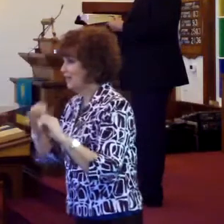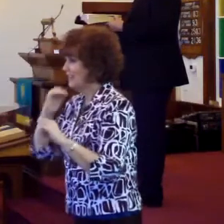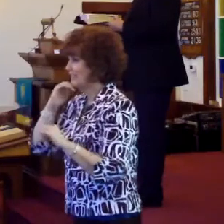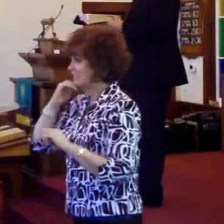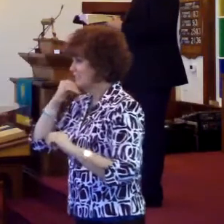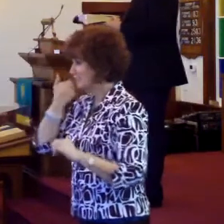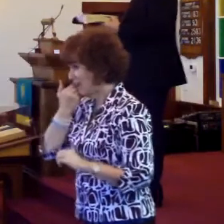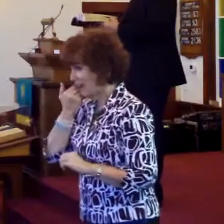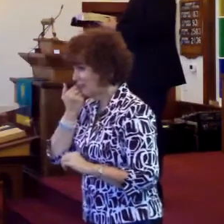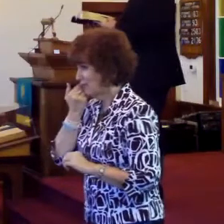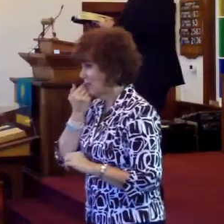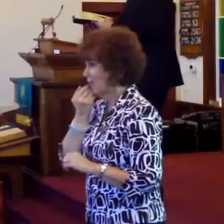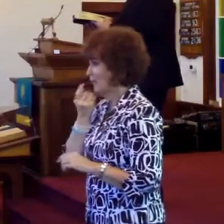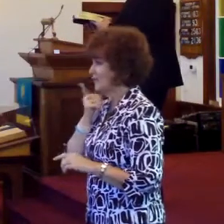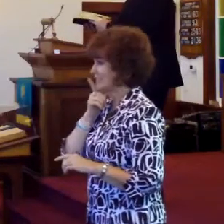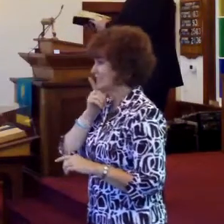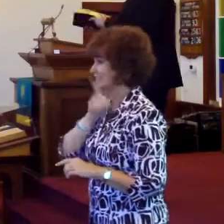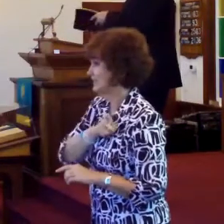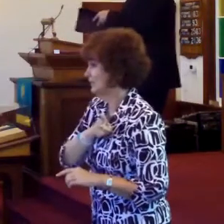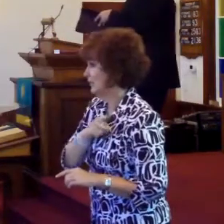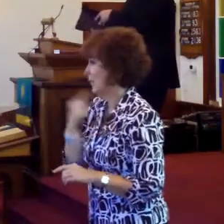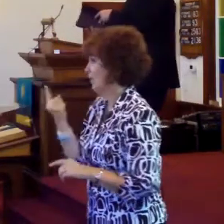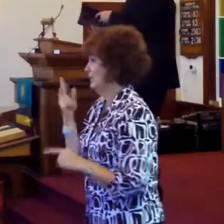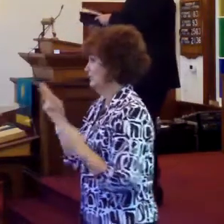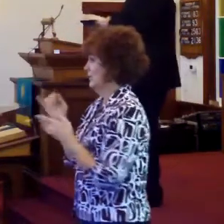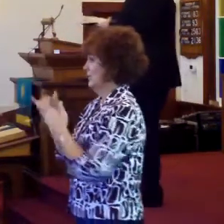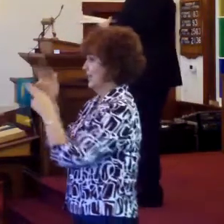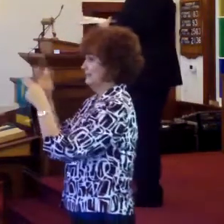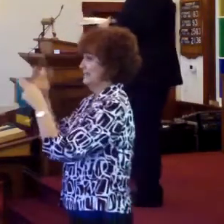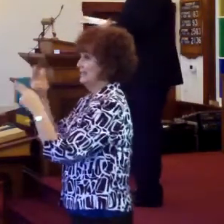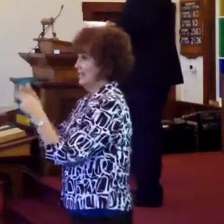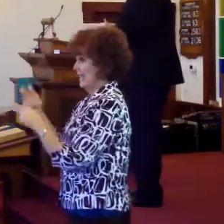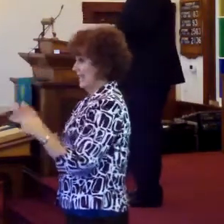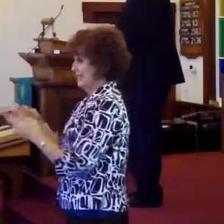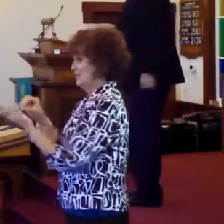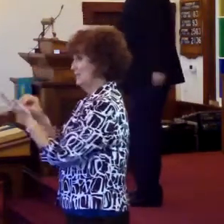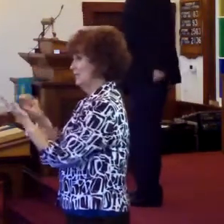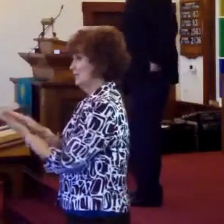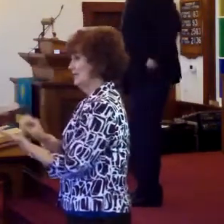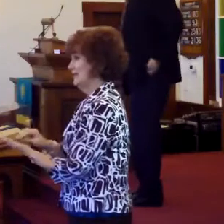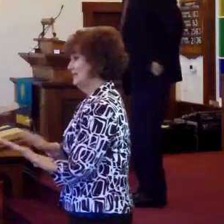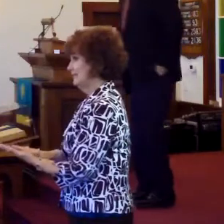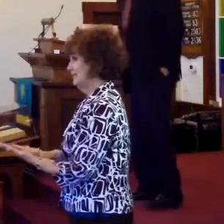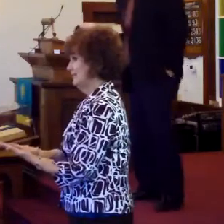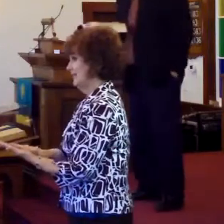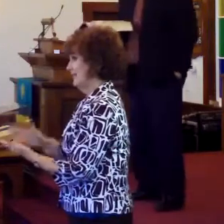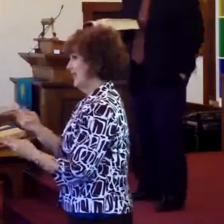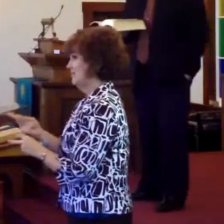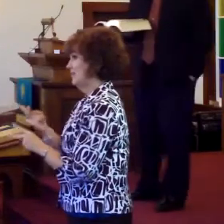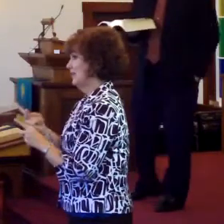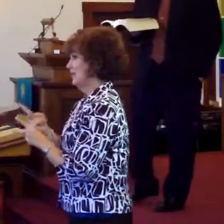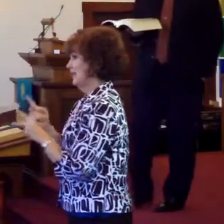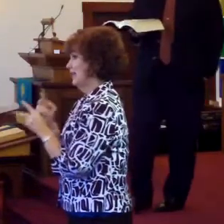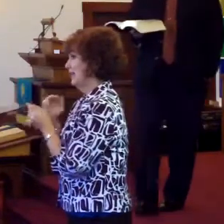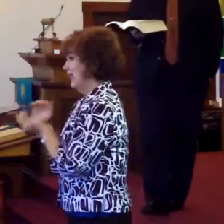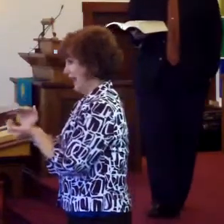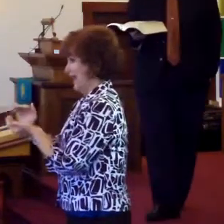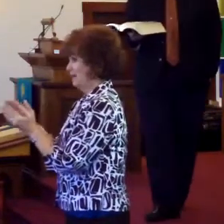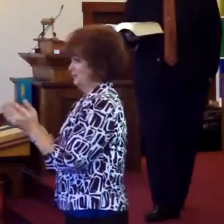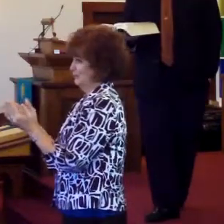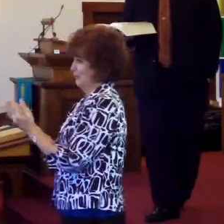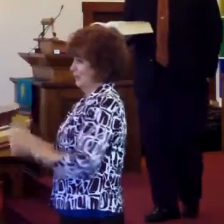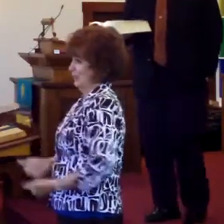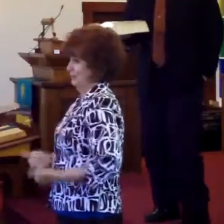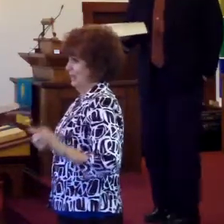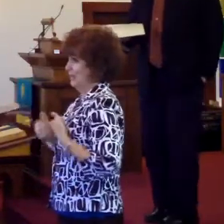deceitful, but only those whose names are written in the Lamb's Book of Life. If you're a believer in Jesus Christ